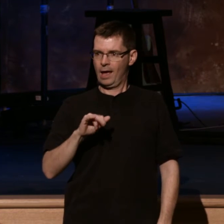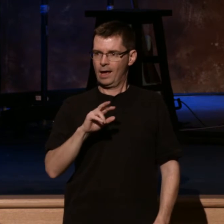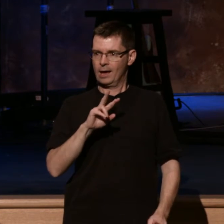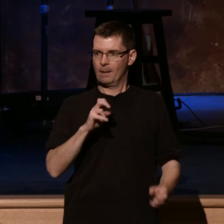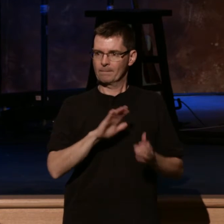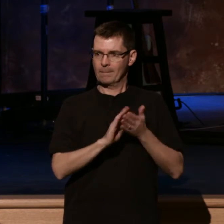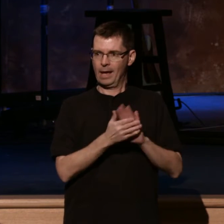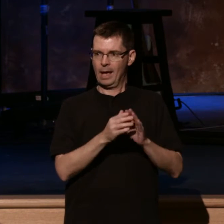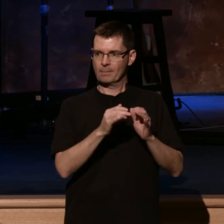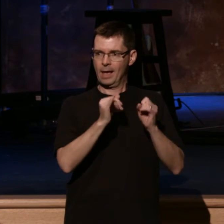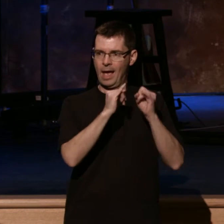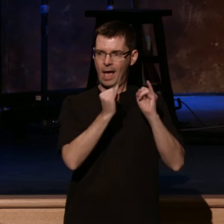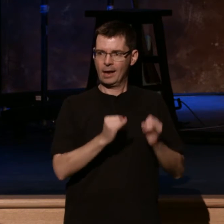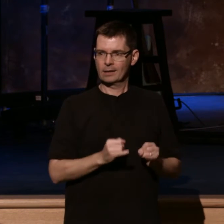Hearing aids. That would be one of them. Yeah.